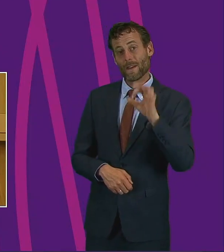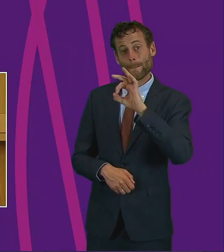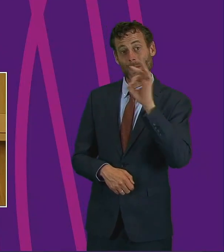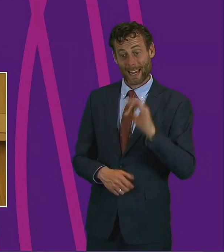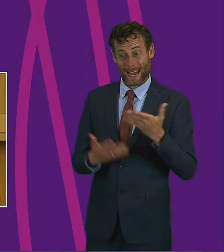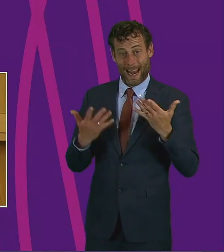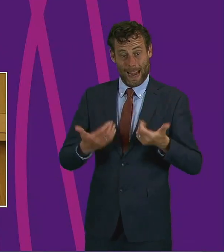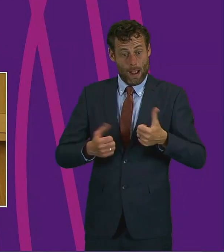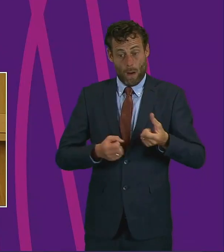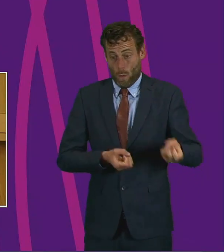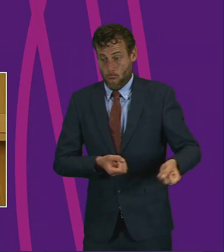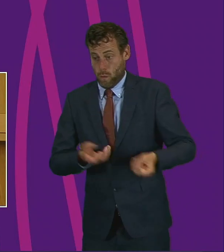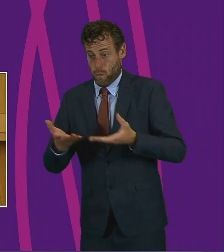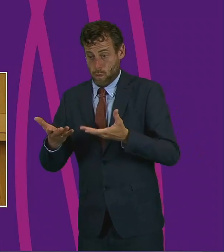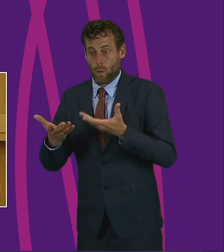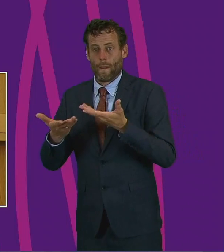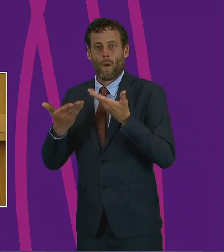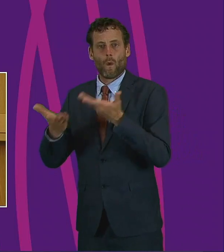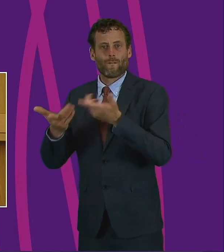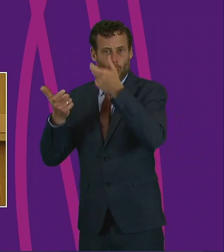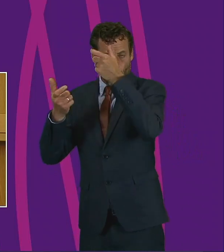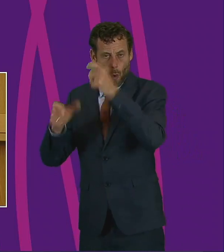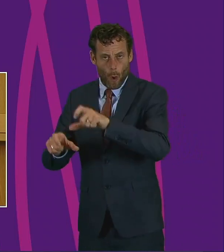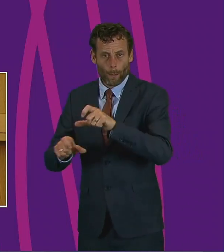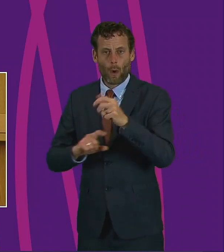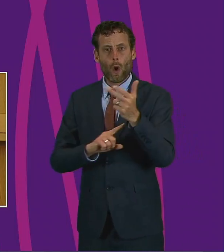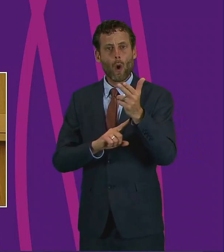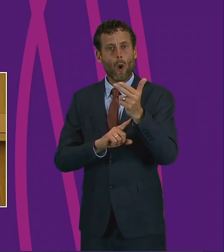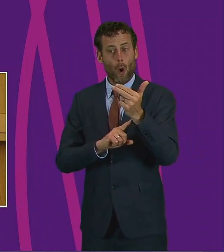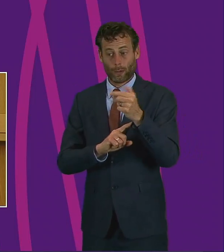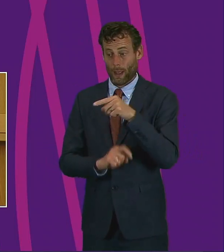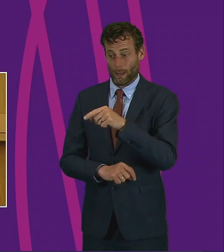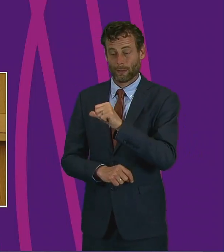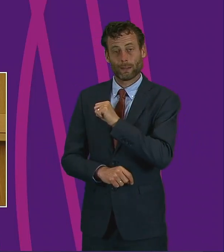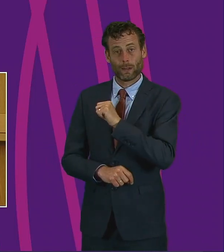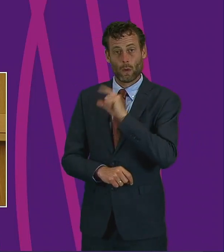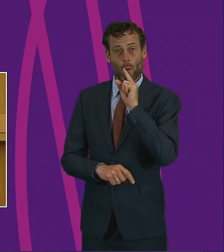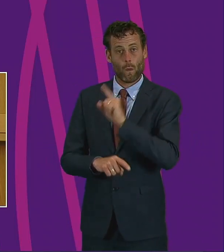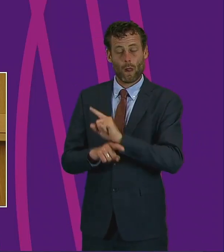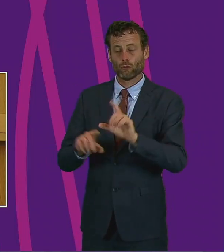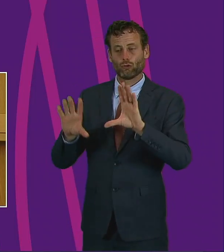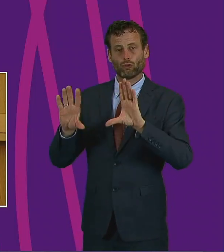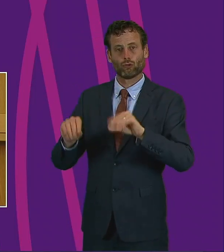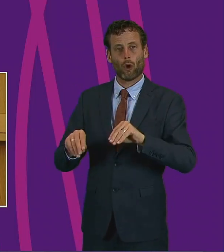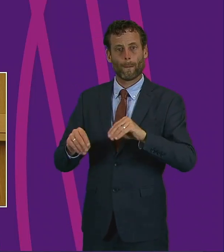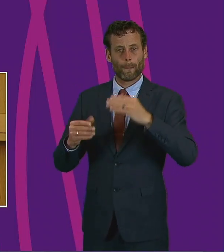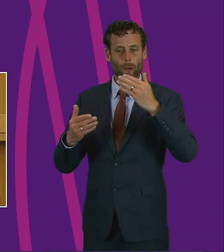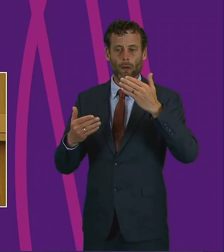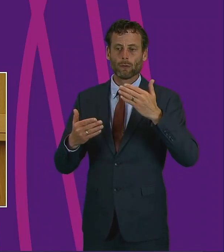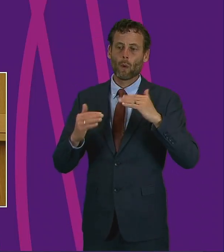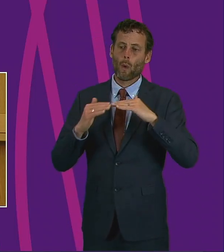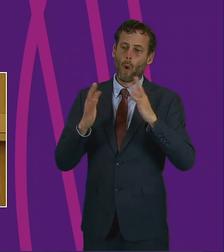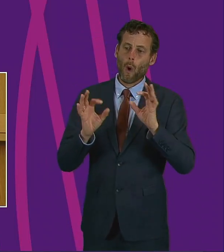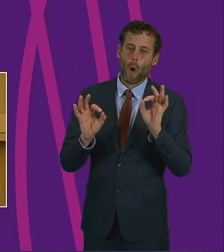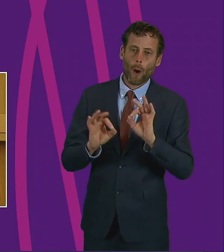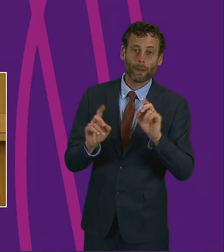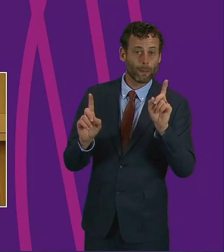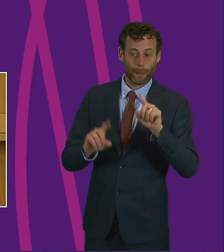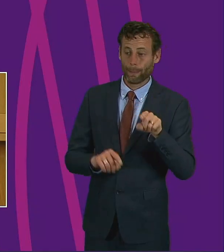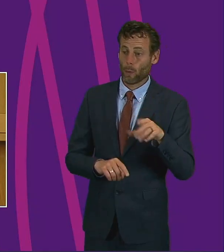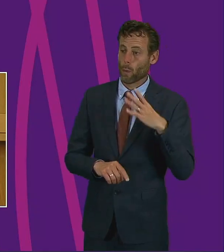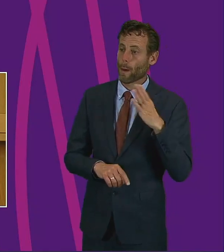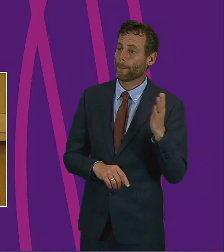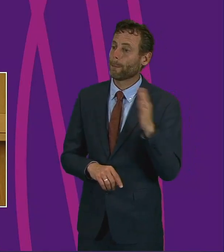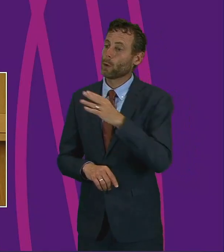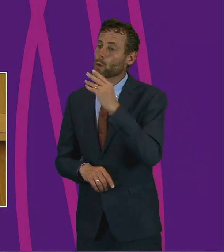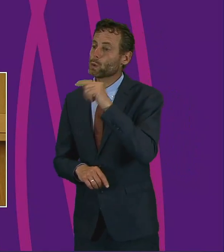accommodated, we understand that hotels are now set to close their doors to the homeless at the end of June. The risk is that we slide back